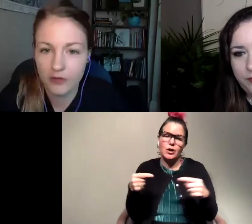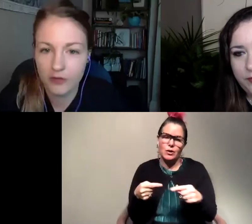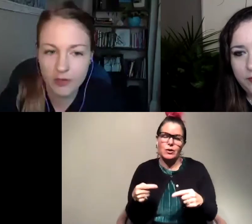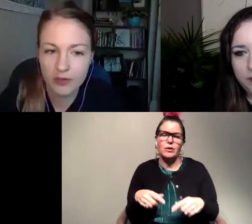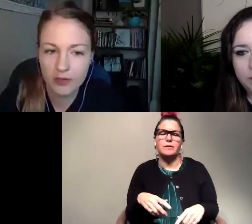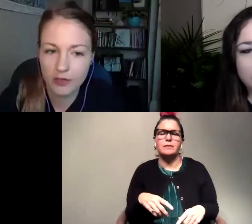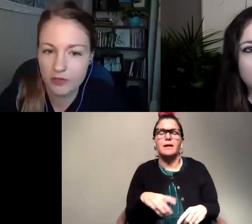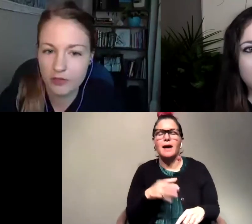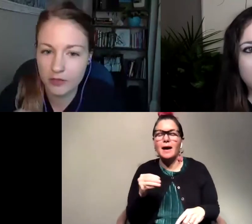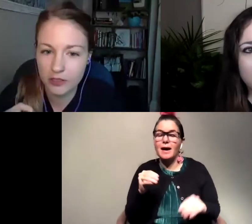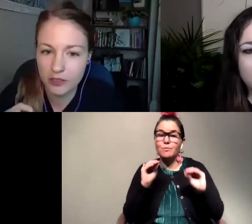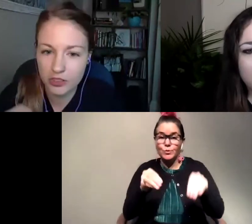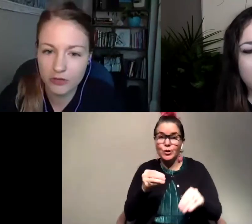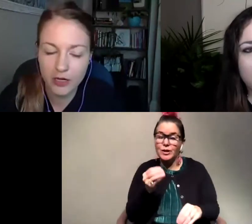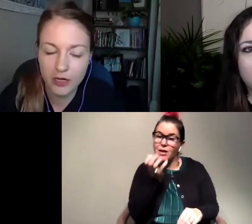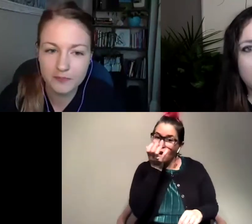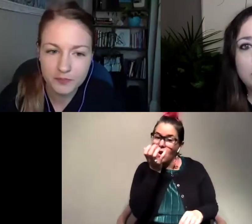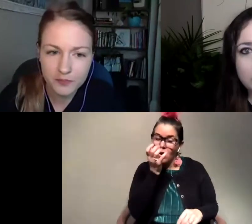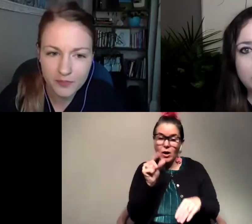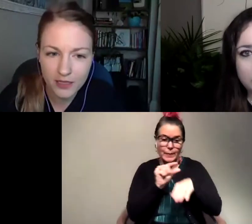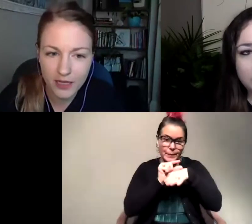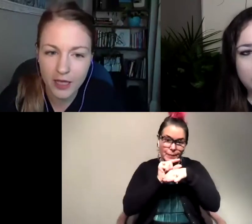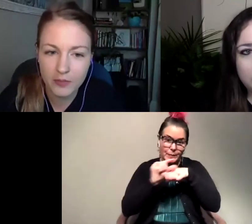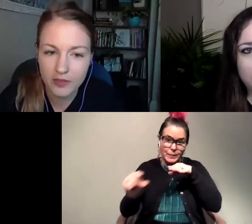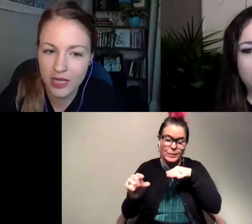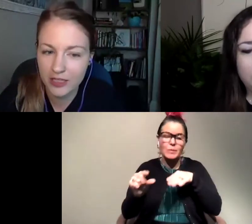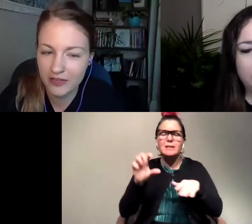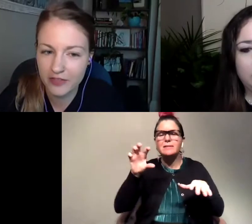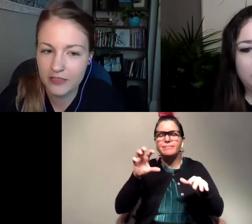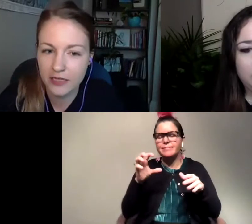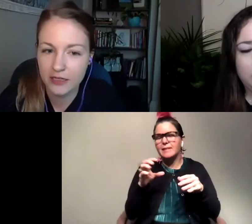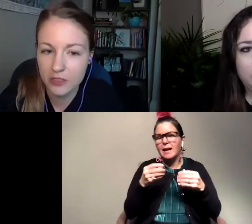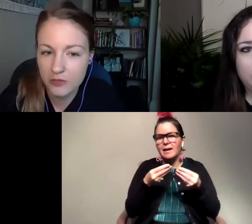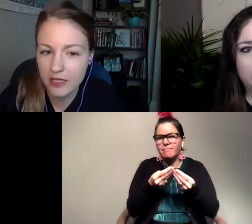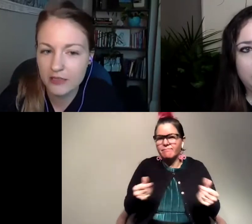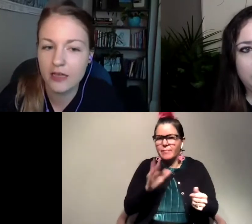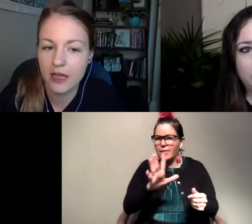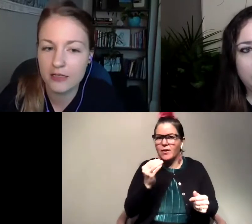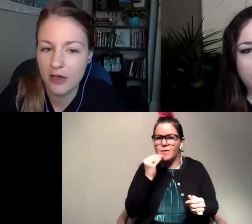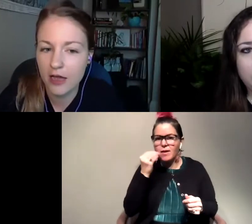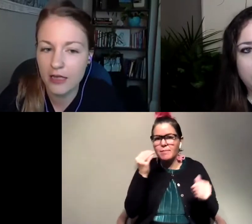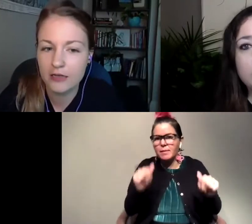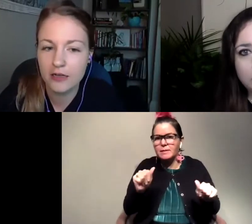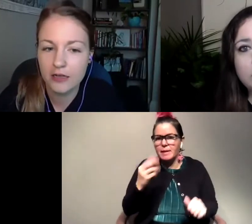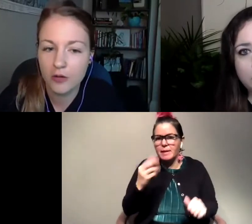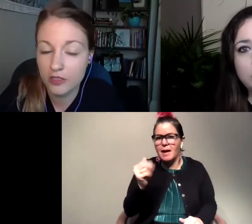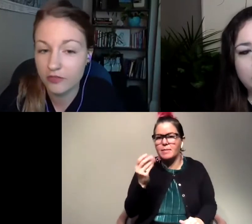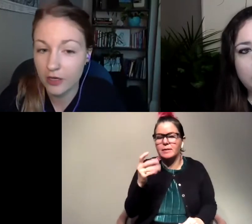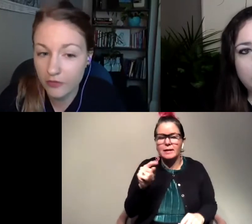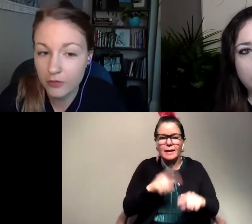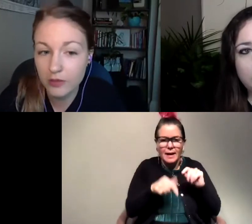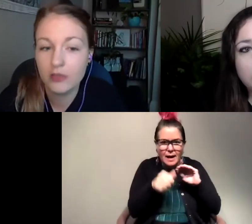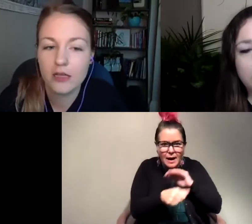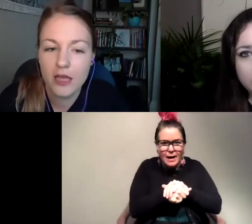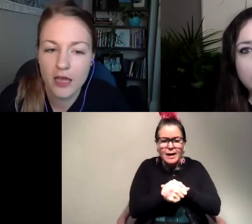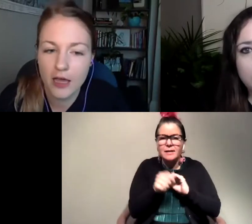lot of habitat so when we keep our lawns really short and there's not a lot of things that can use it to hide or to find